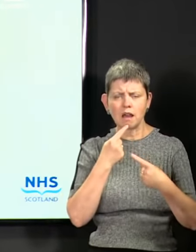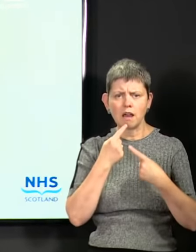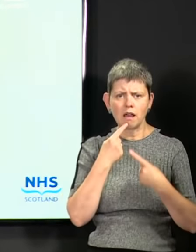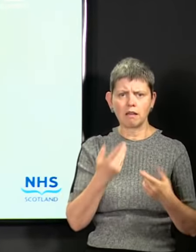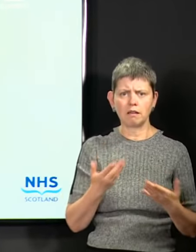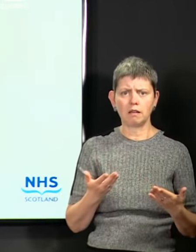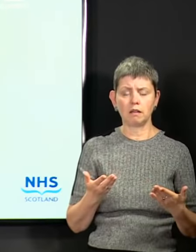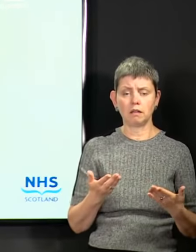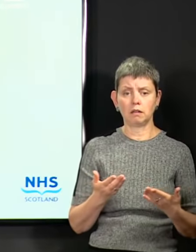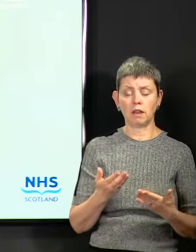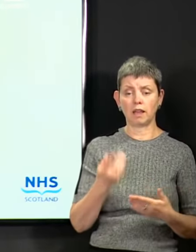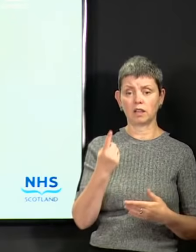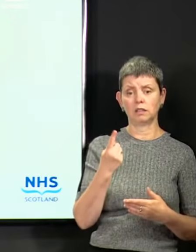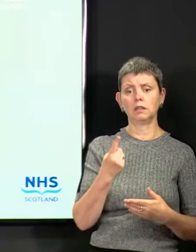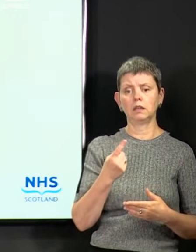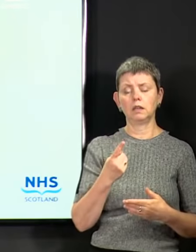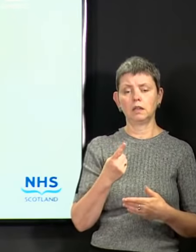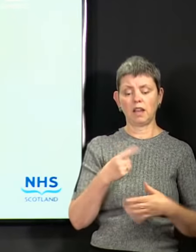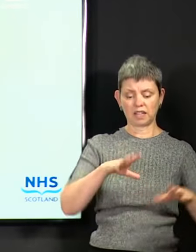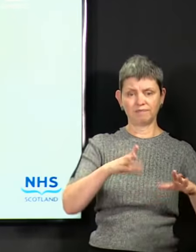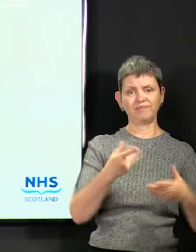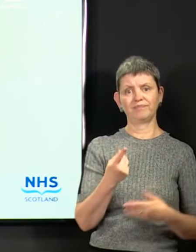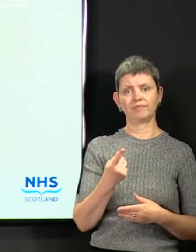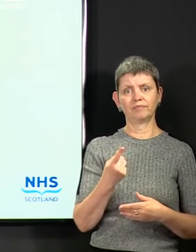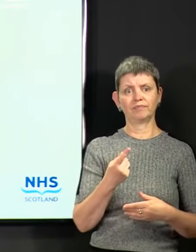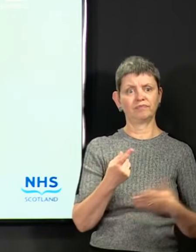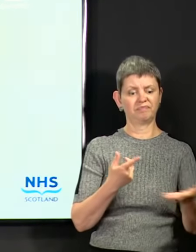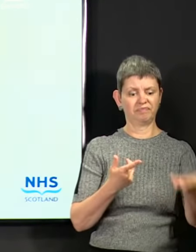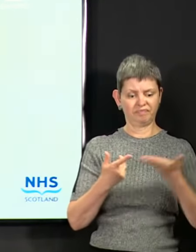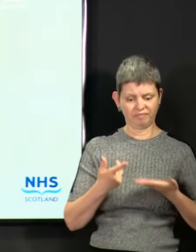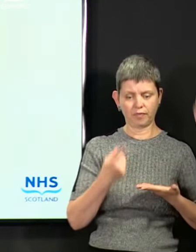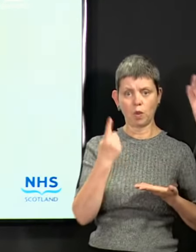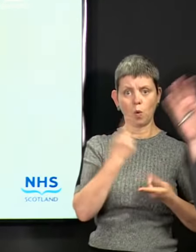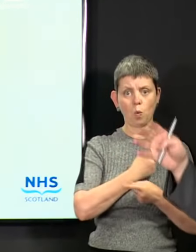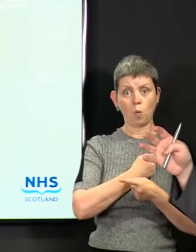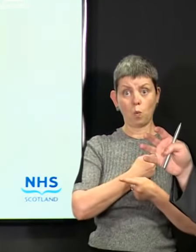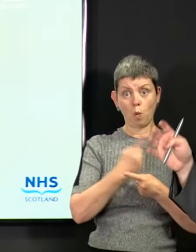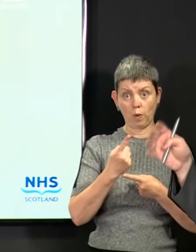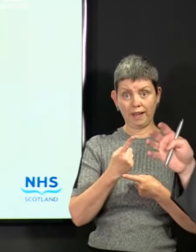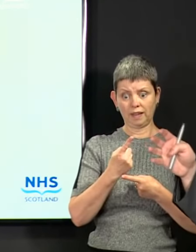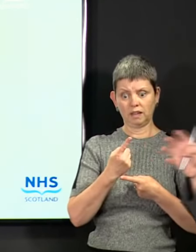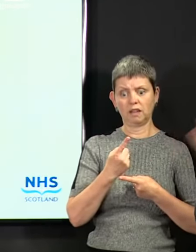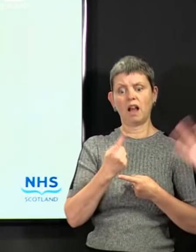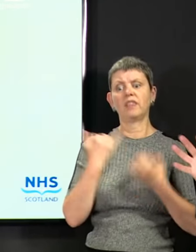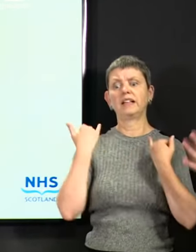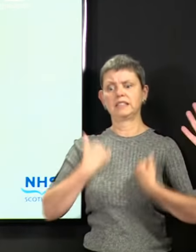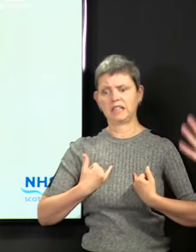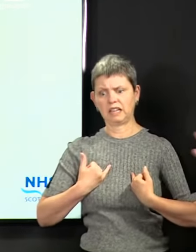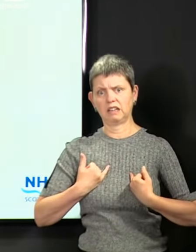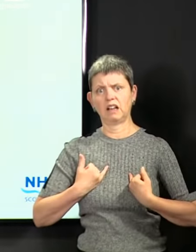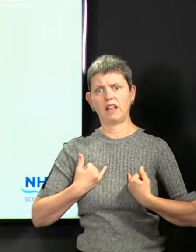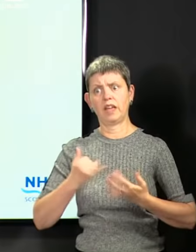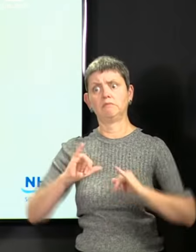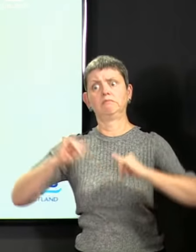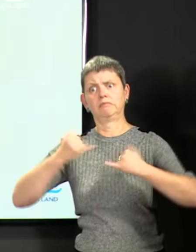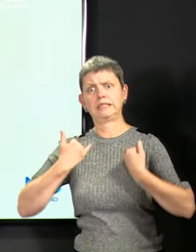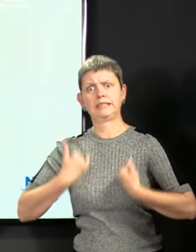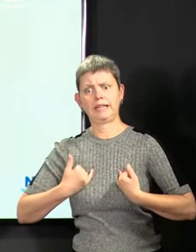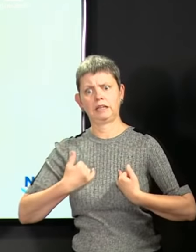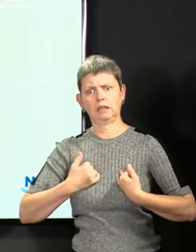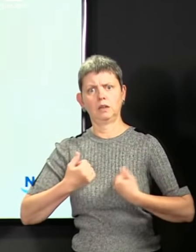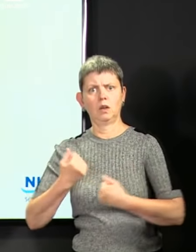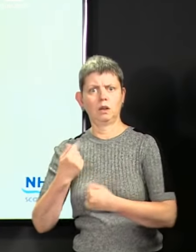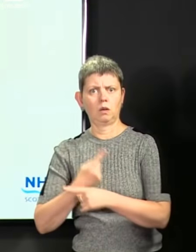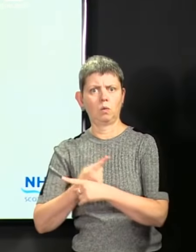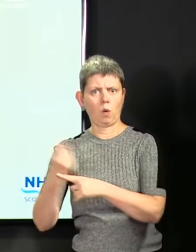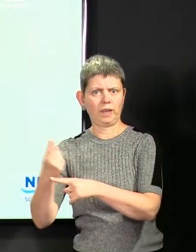to get sick, a week to get infected, another week to get sick, and then another week to get very sick, roughly. It doesn't always work like that.